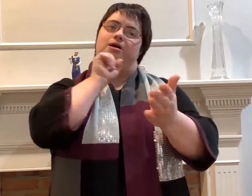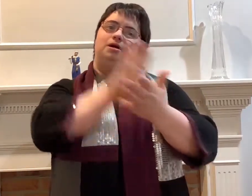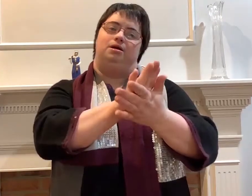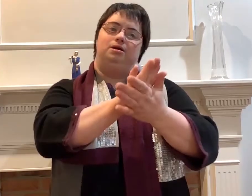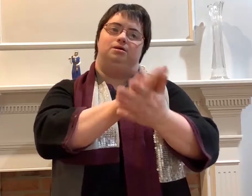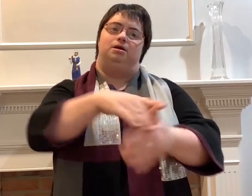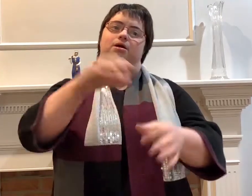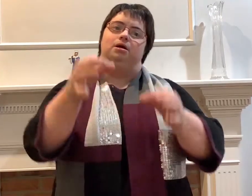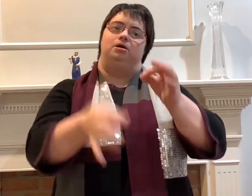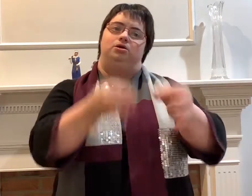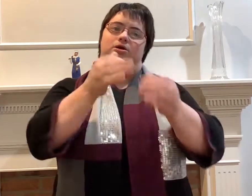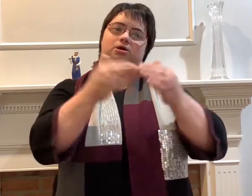Just